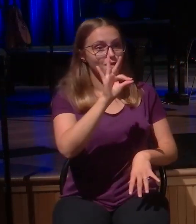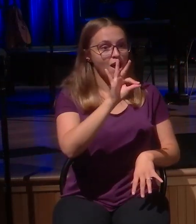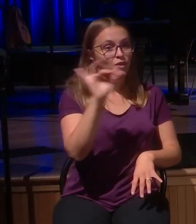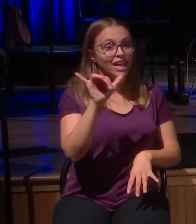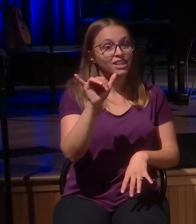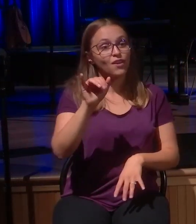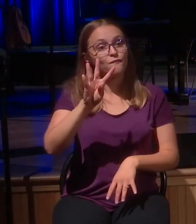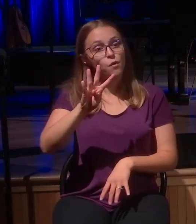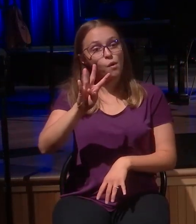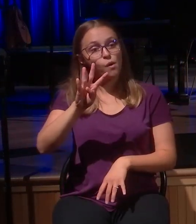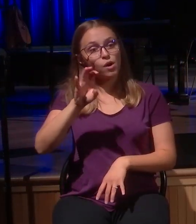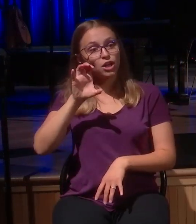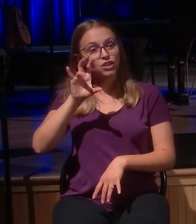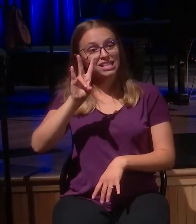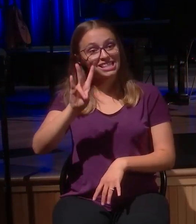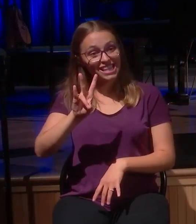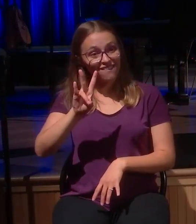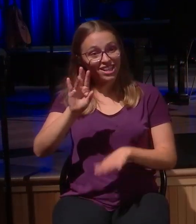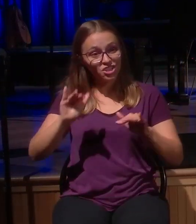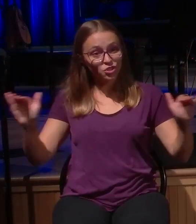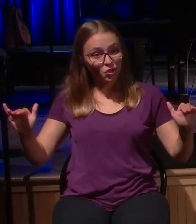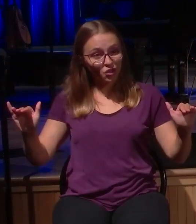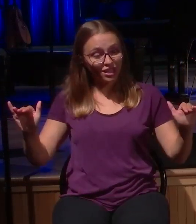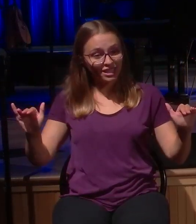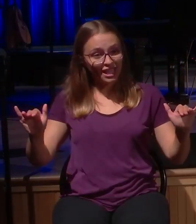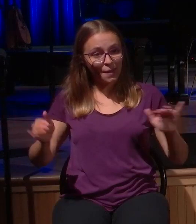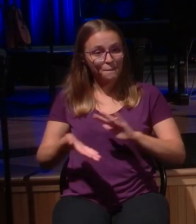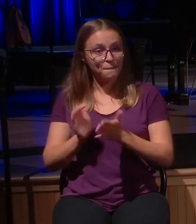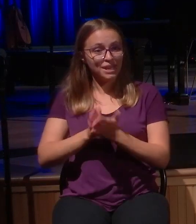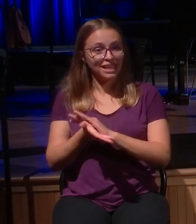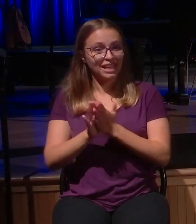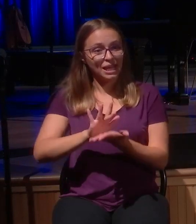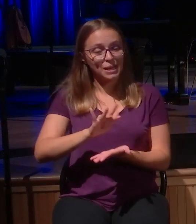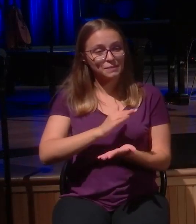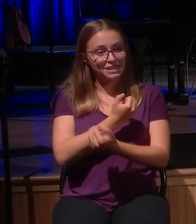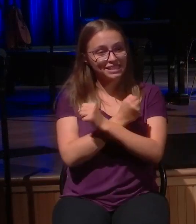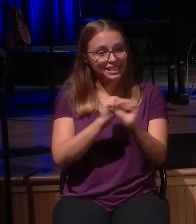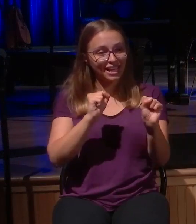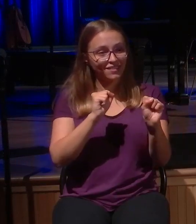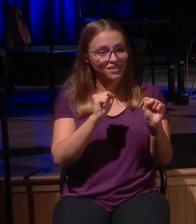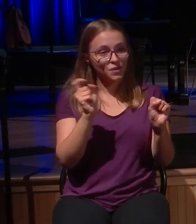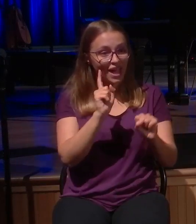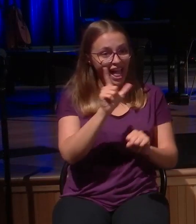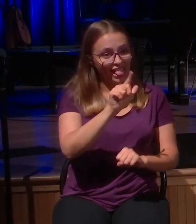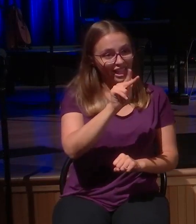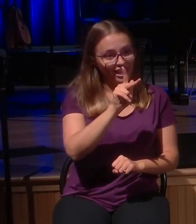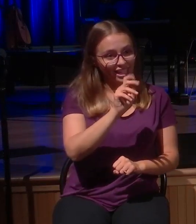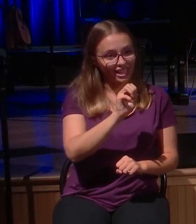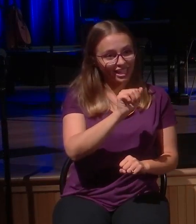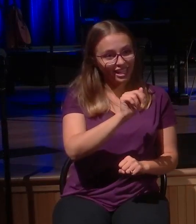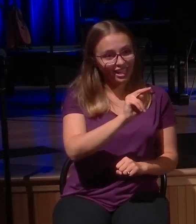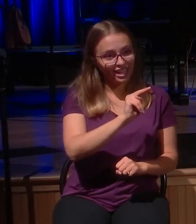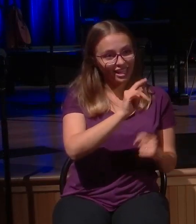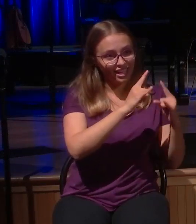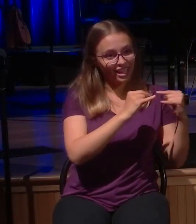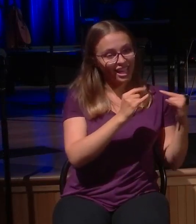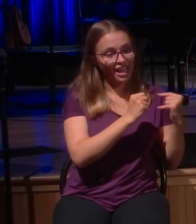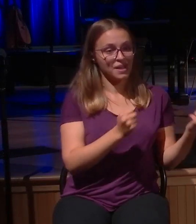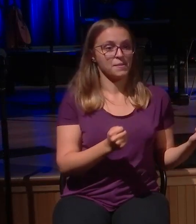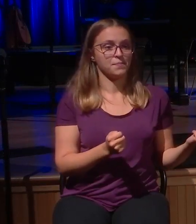sheep has come home. Now, I discovered this past week that one of the earliest statues of Christian history, one of the earliest ones